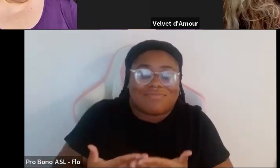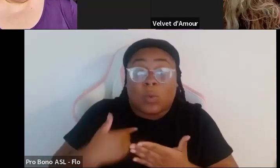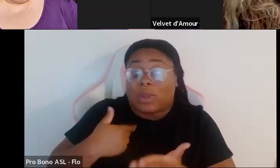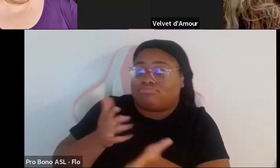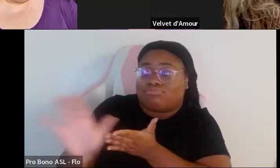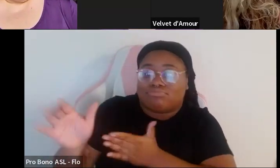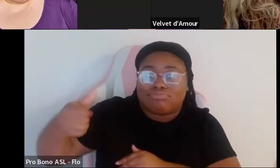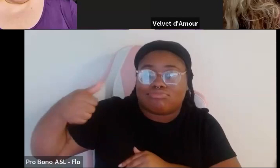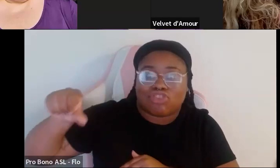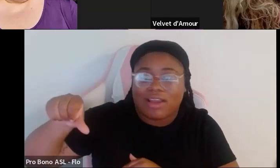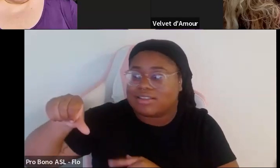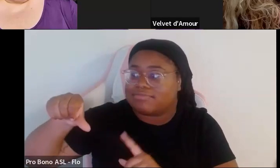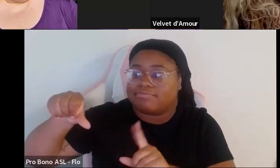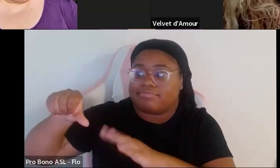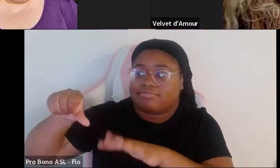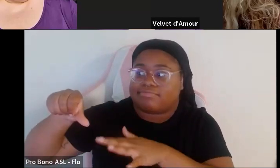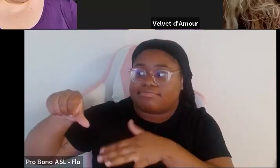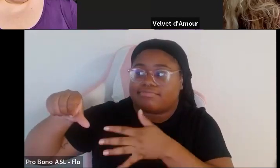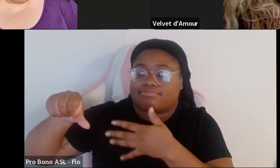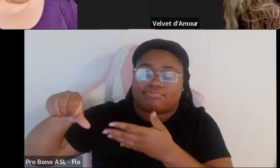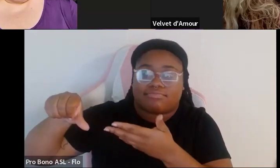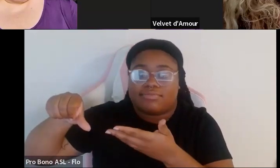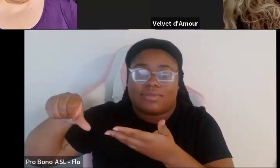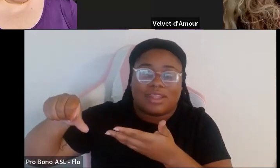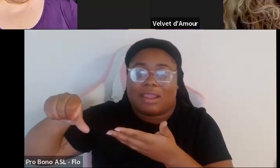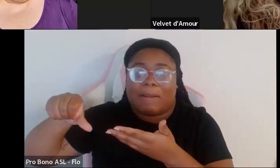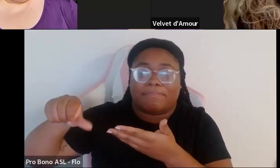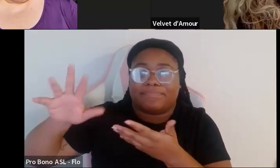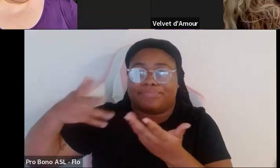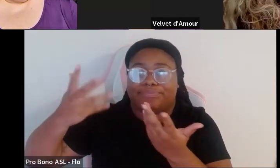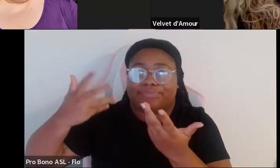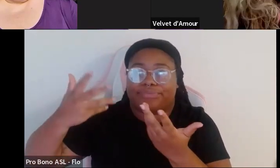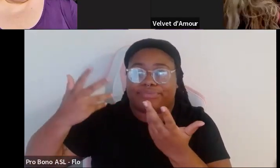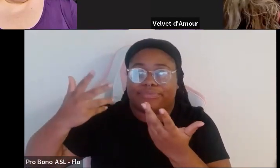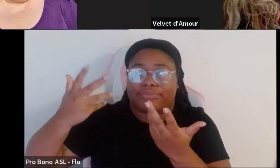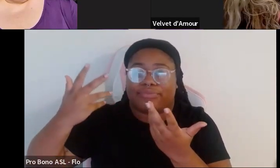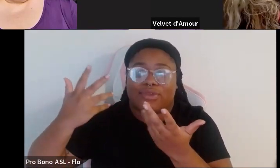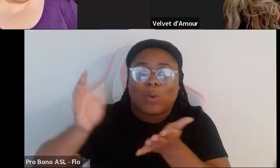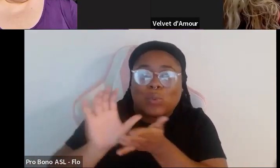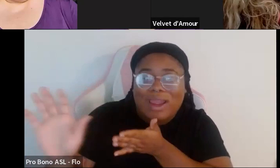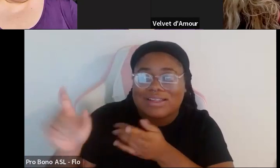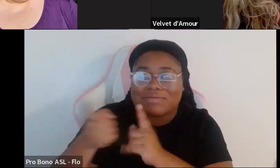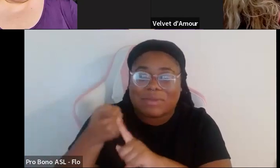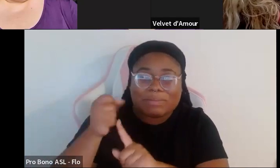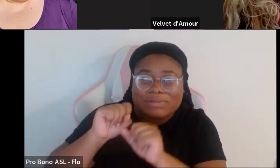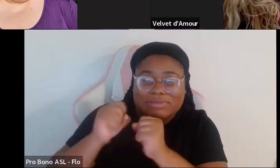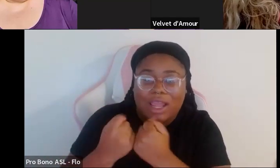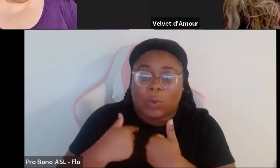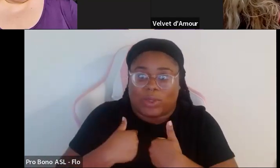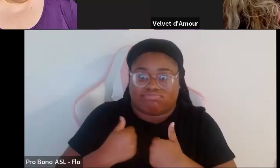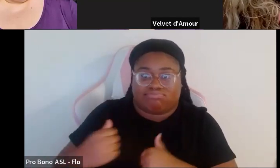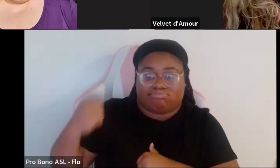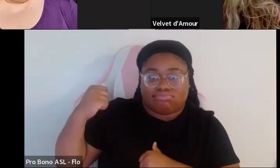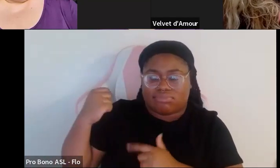being you know basically erased from society be it in